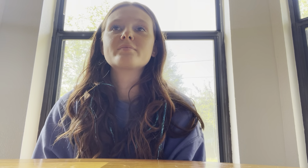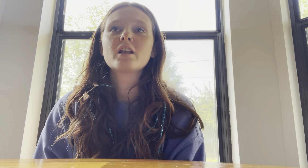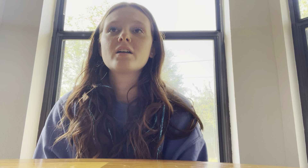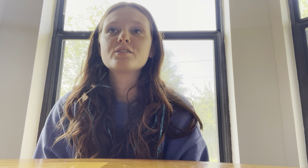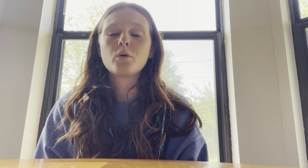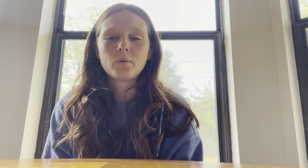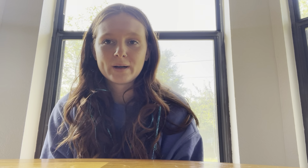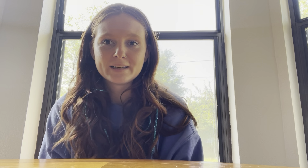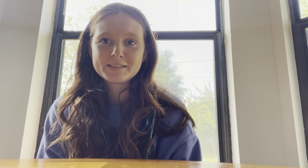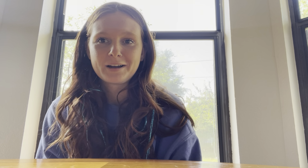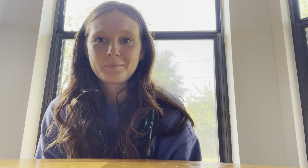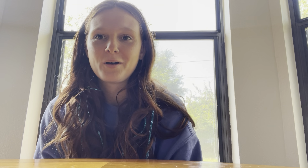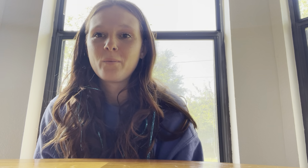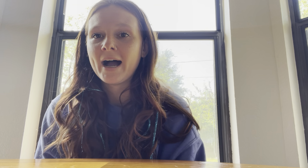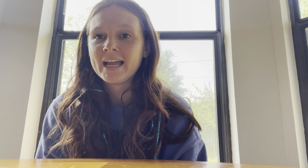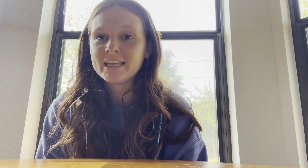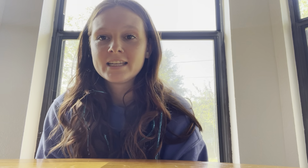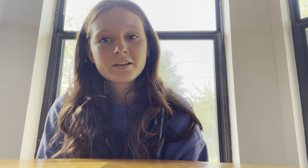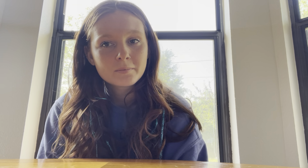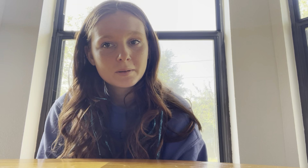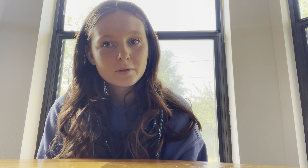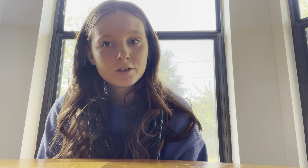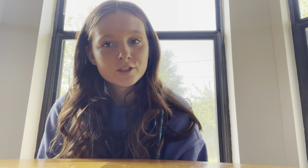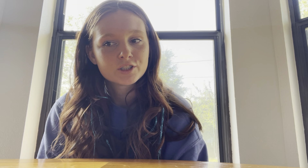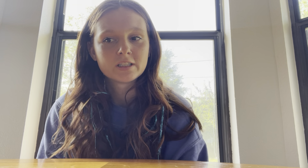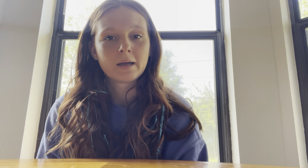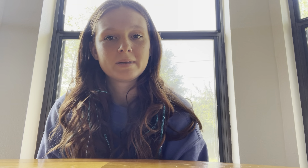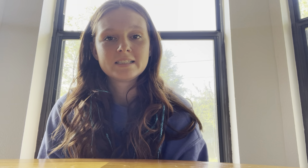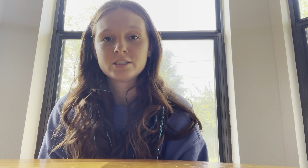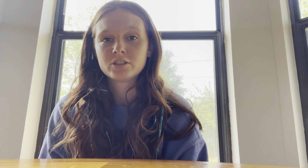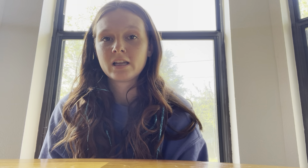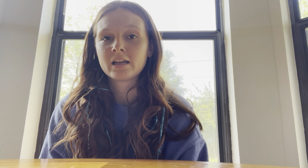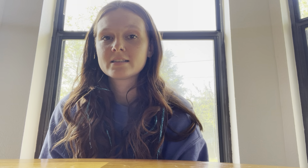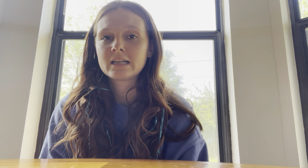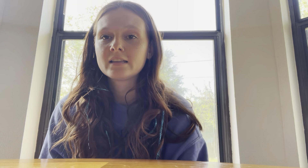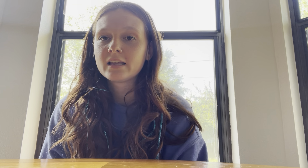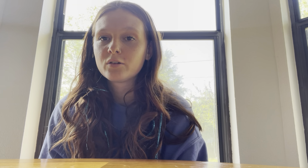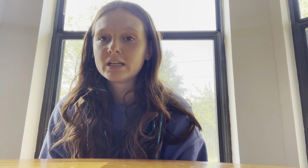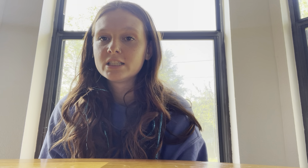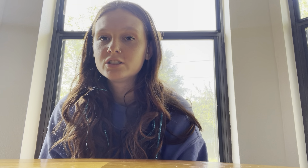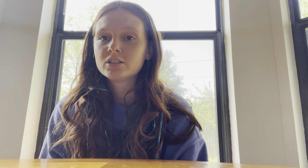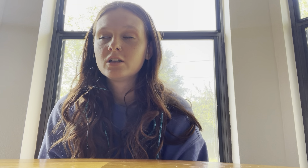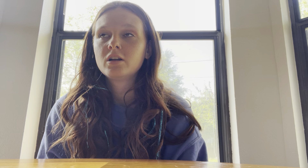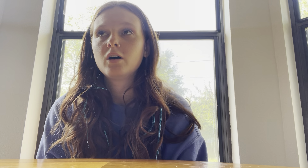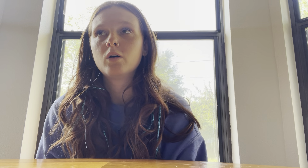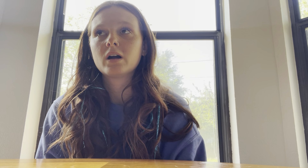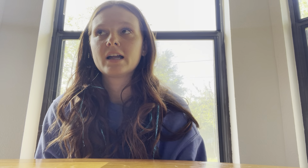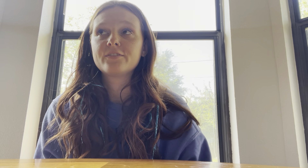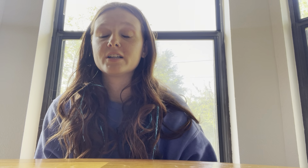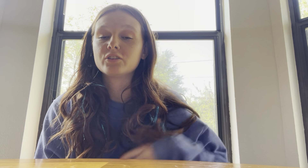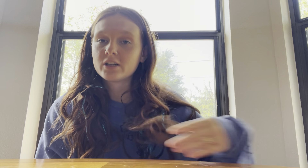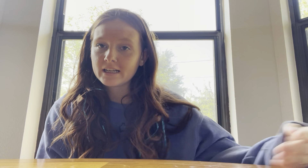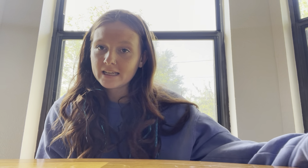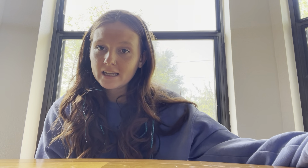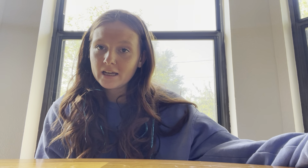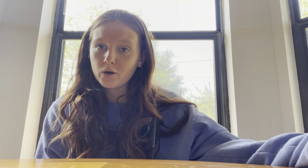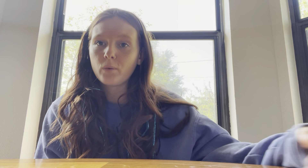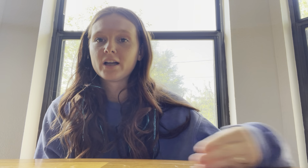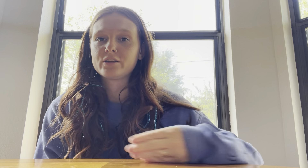So what we're going to be talking about why hearing people should not be teaching sign language or if you're learning it, why you